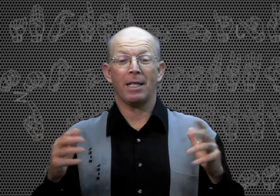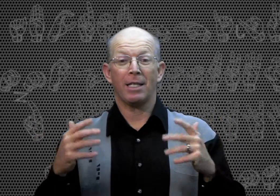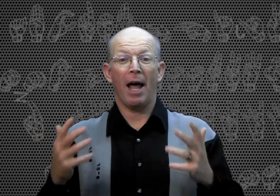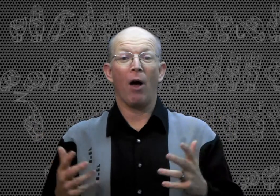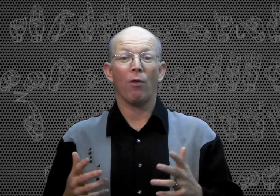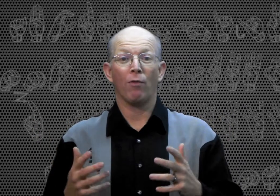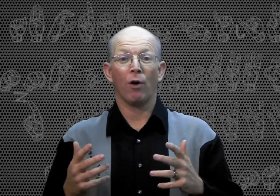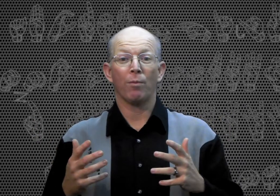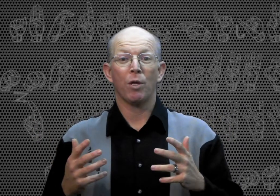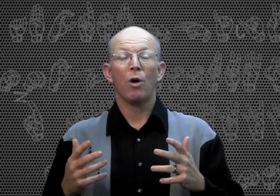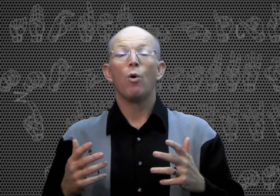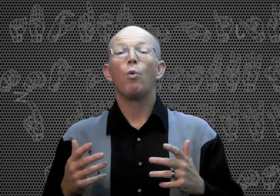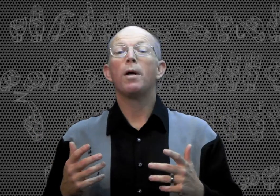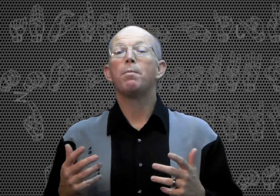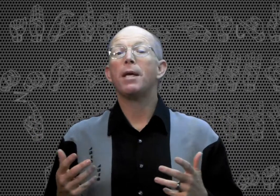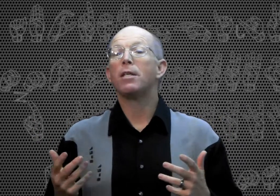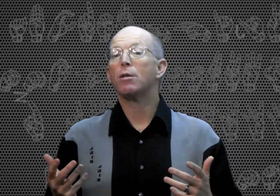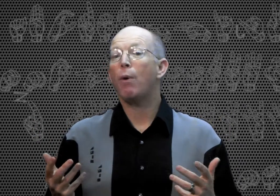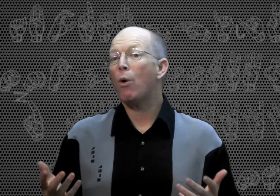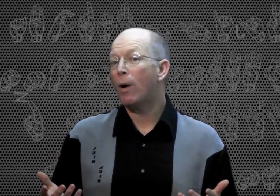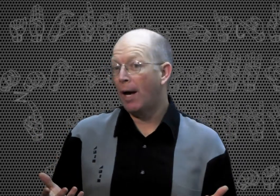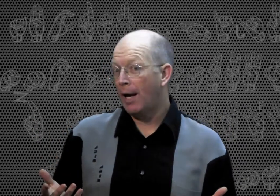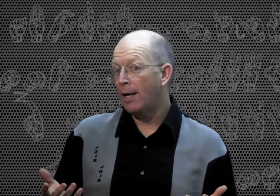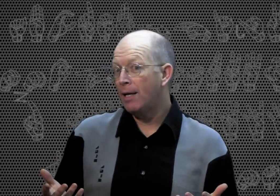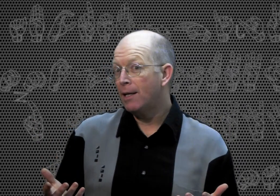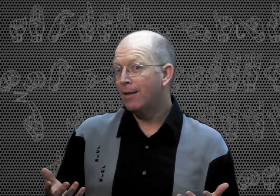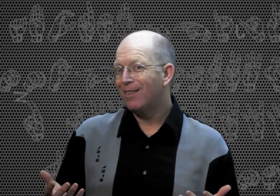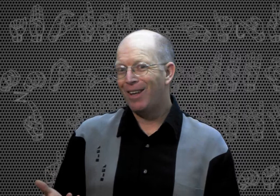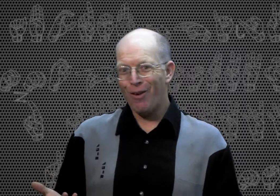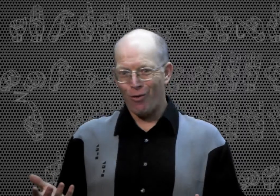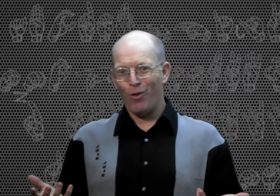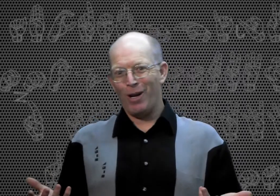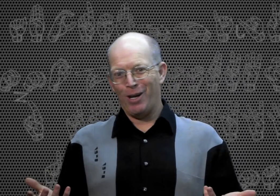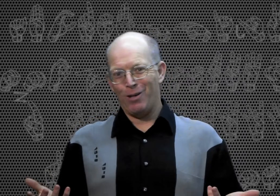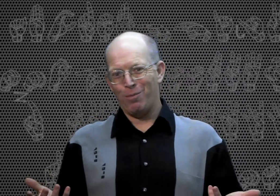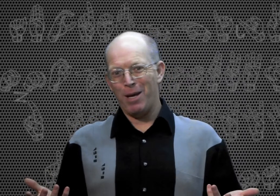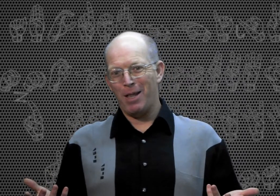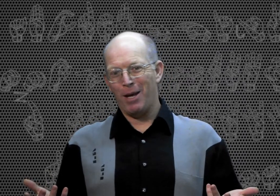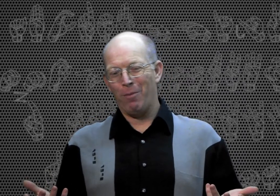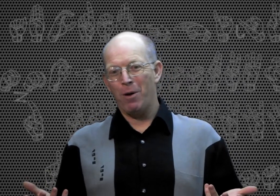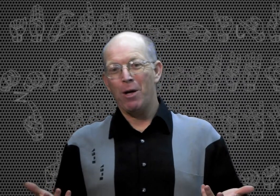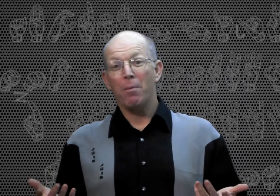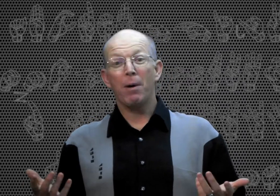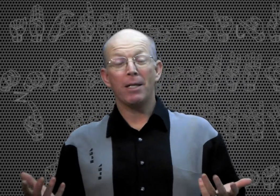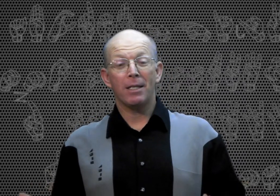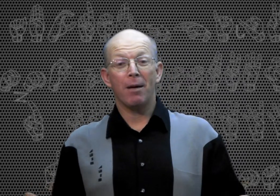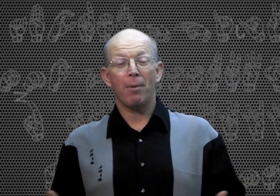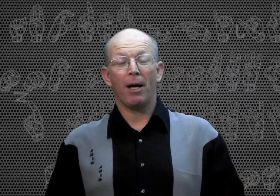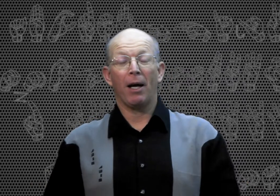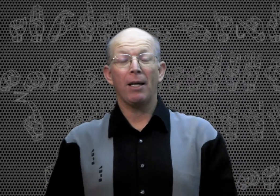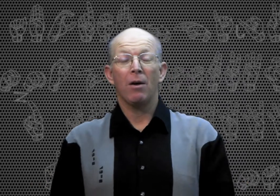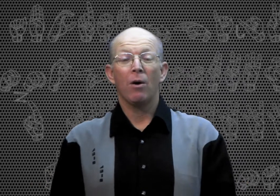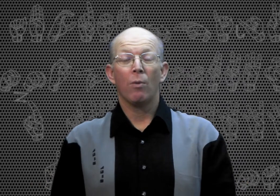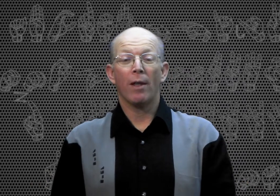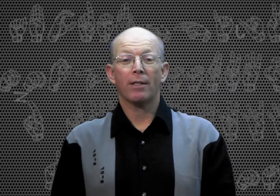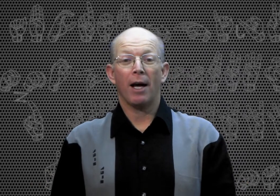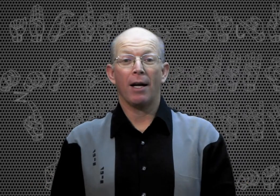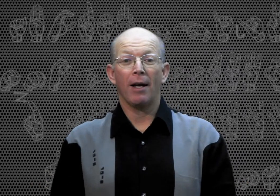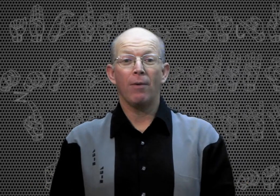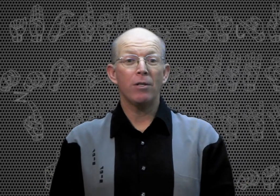as to how the verbs would be spoken if you needed to speak them. But typically, with sign language,